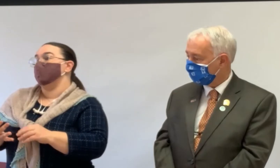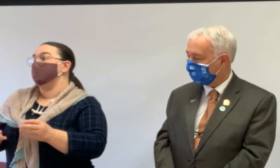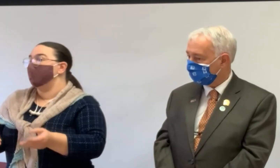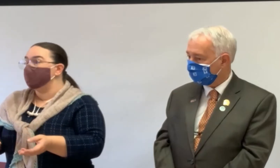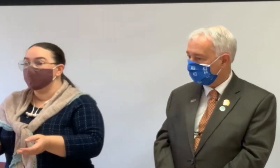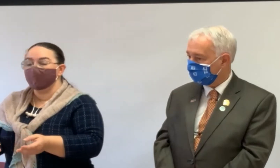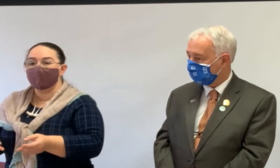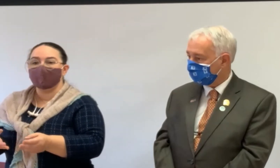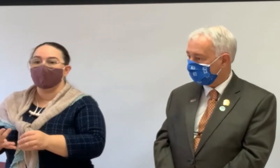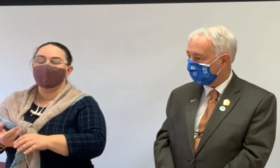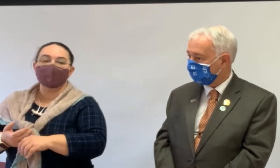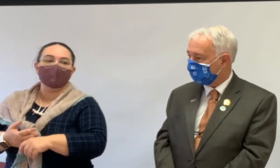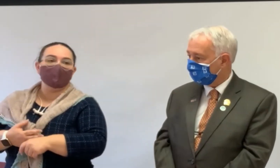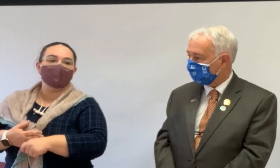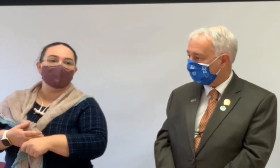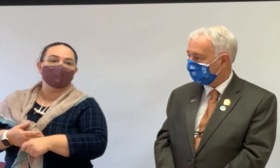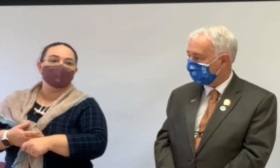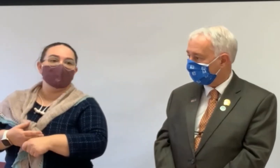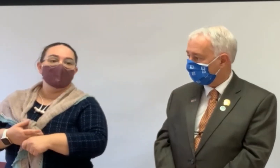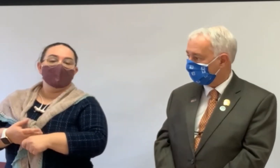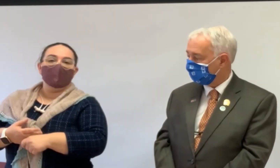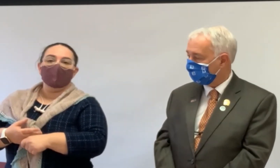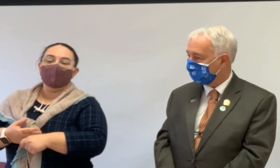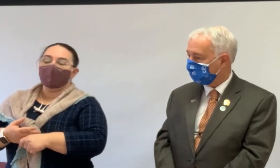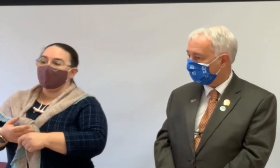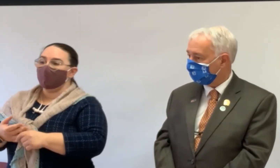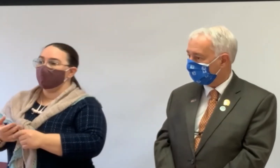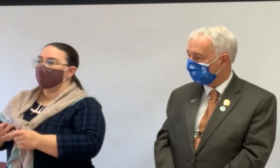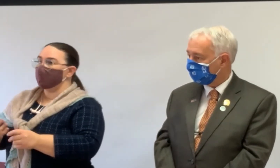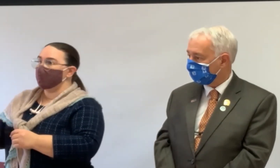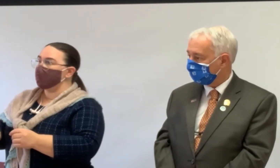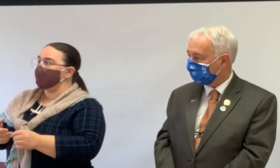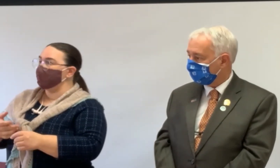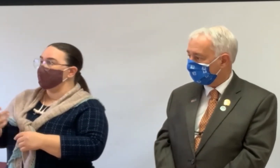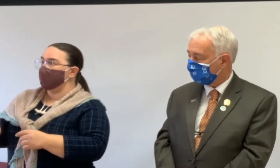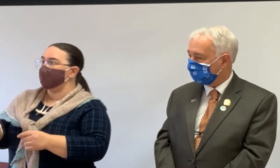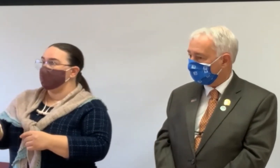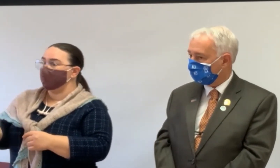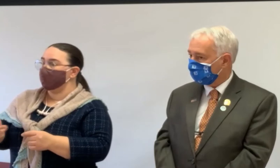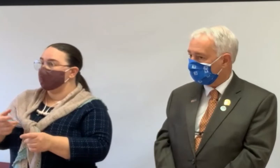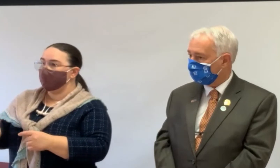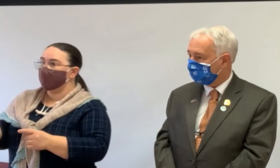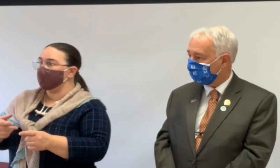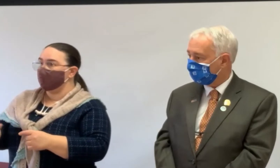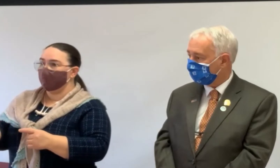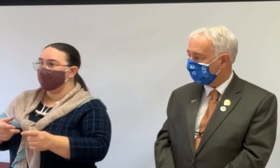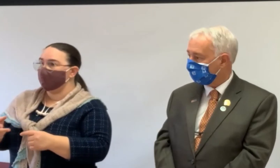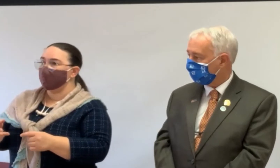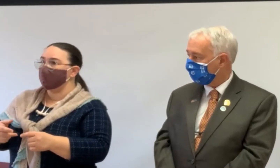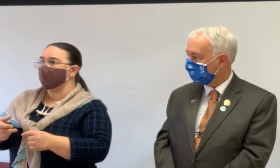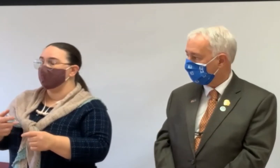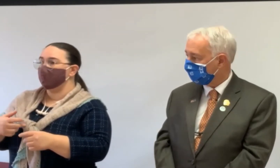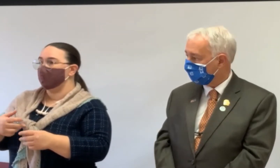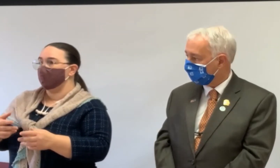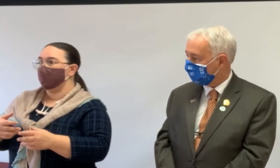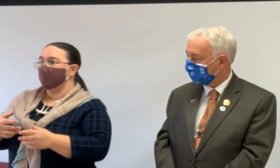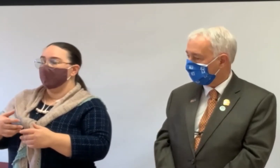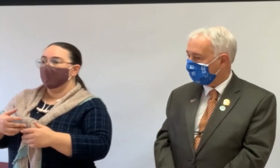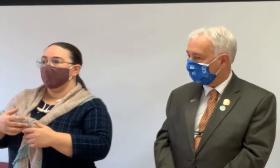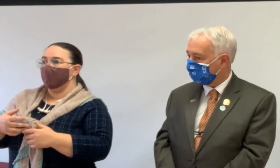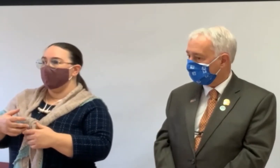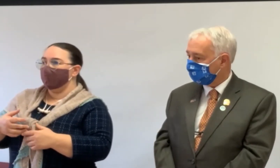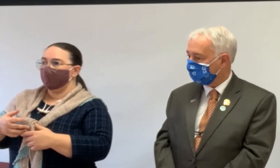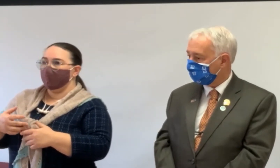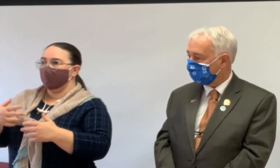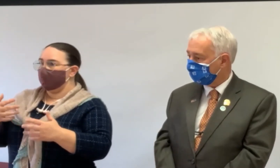downstairs or less necessary to go up and downstairs. Um, it can include changing or adapting the utilities and how they function. So you're,